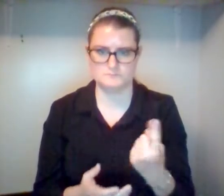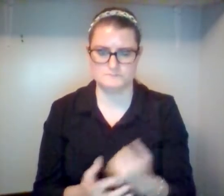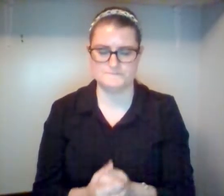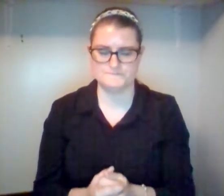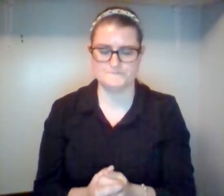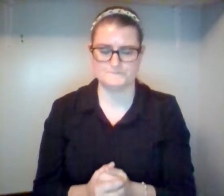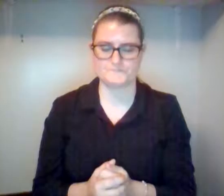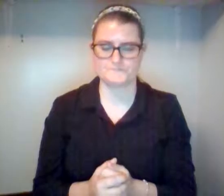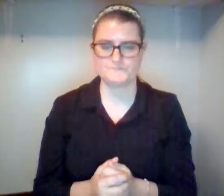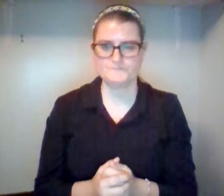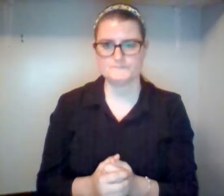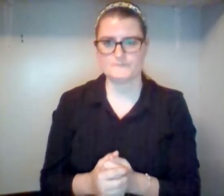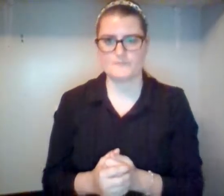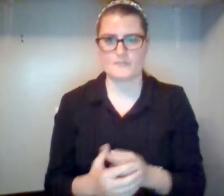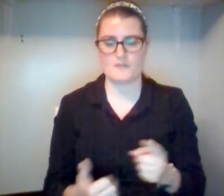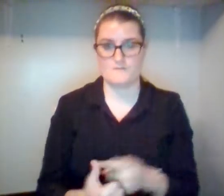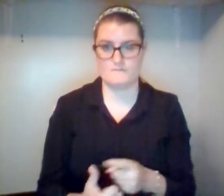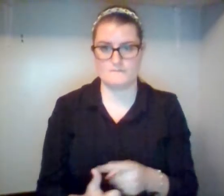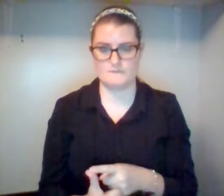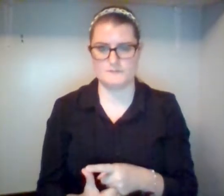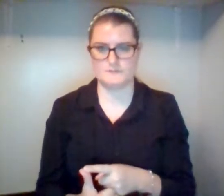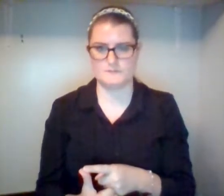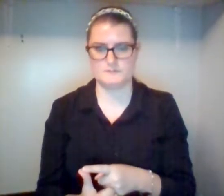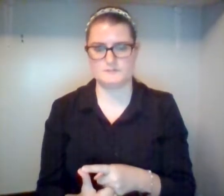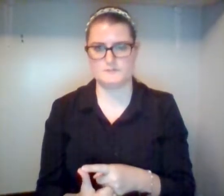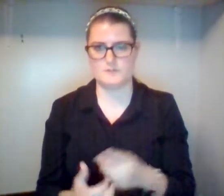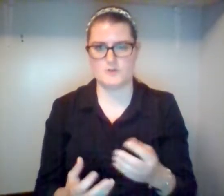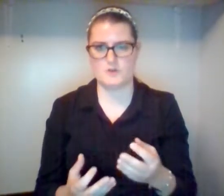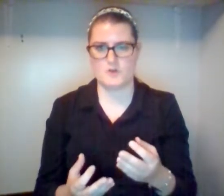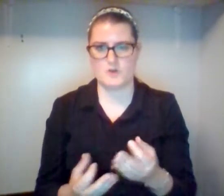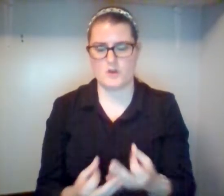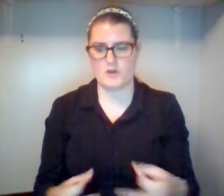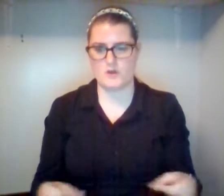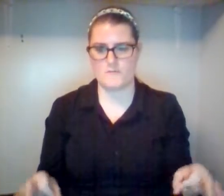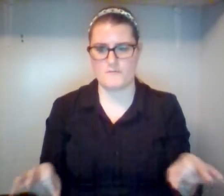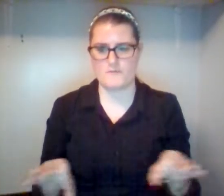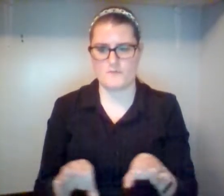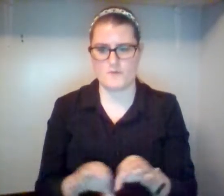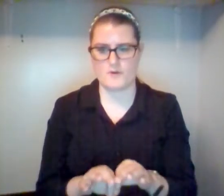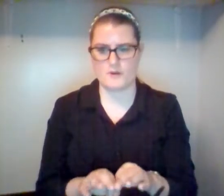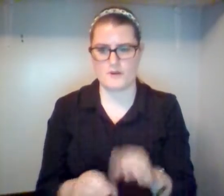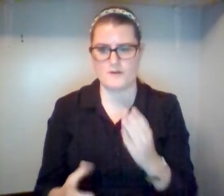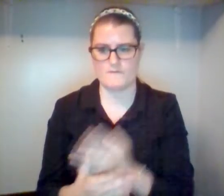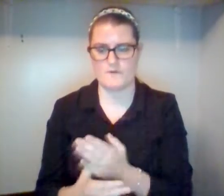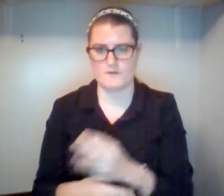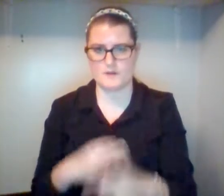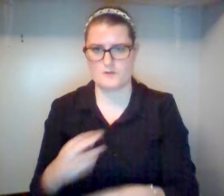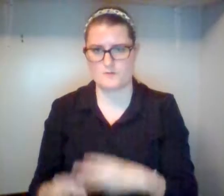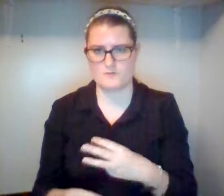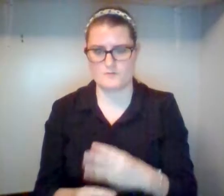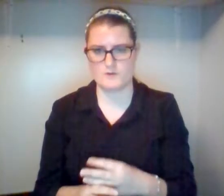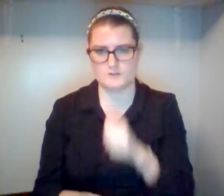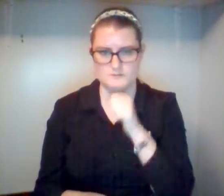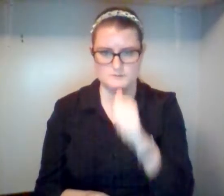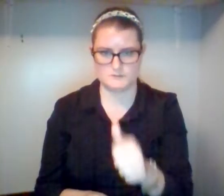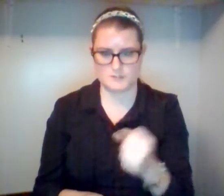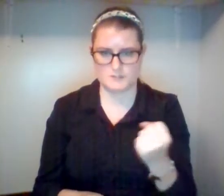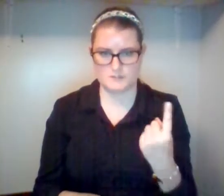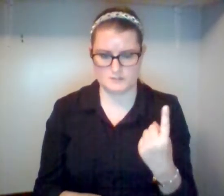avalanche. First, concerning the importance of not giving offense to the world, but wanting, rightly,